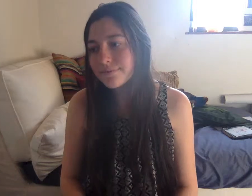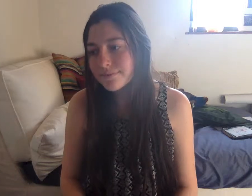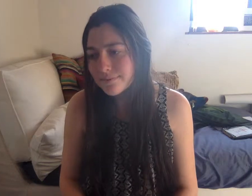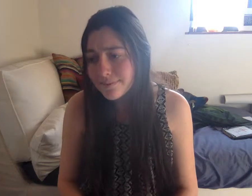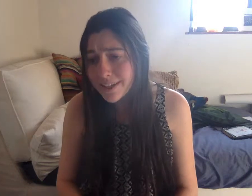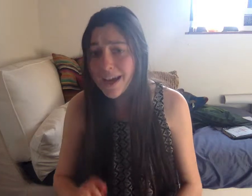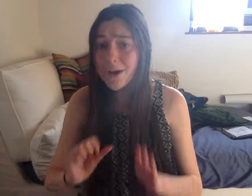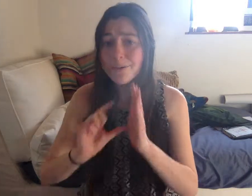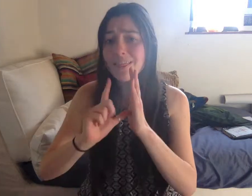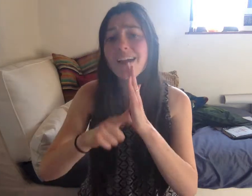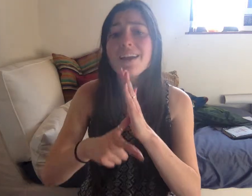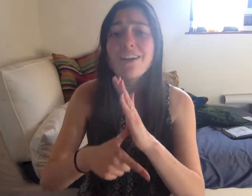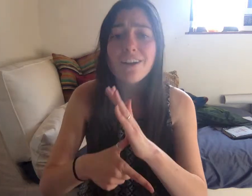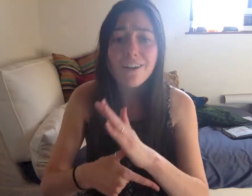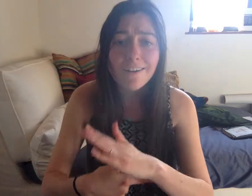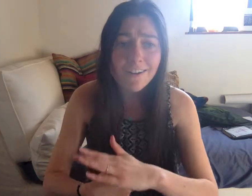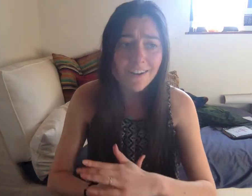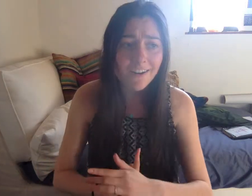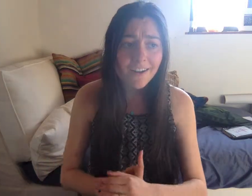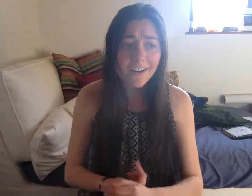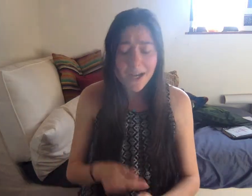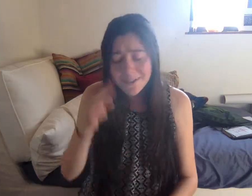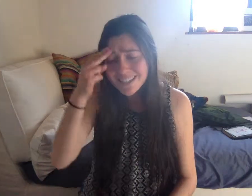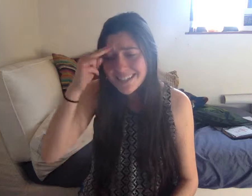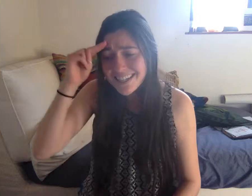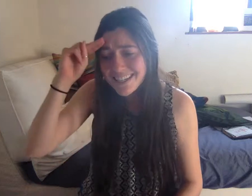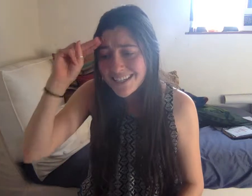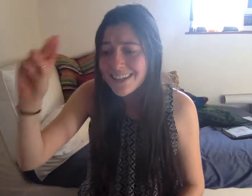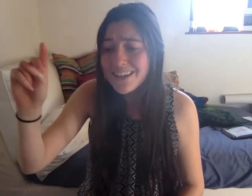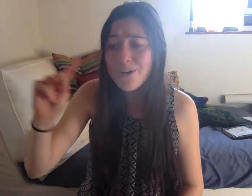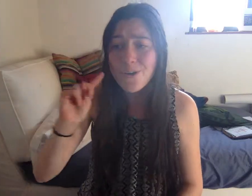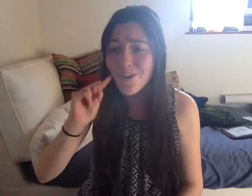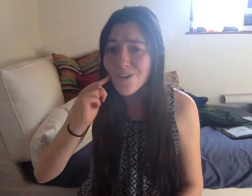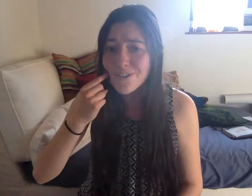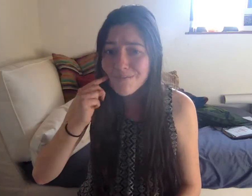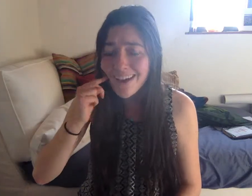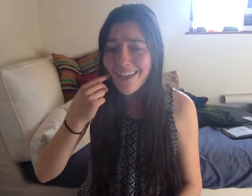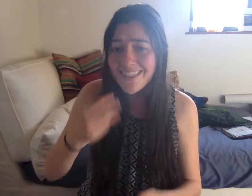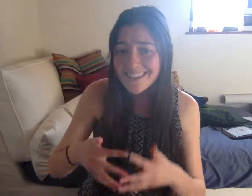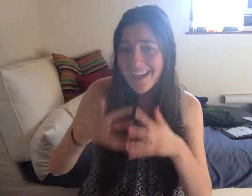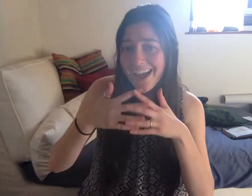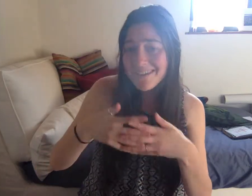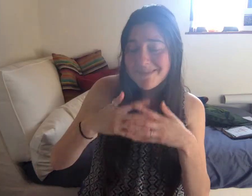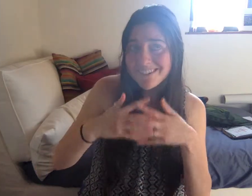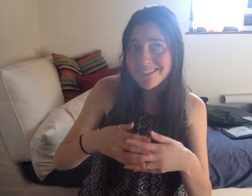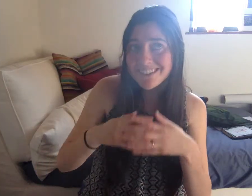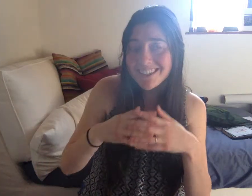Now or later, I was thinking it over by the snack machine.